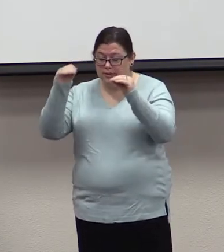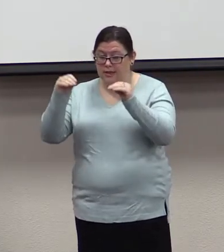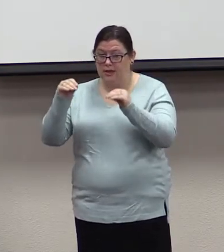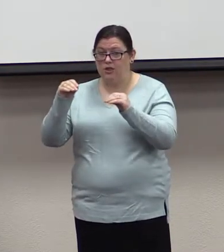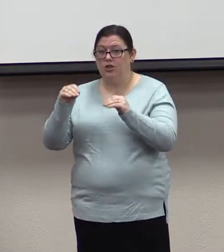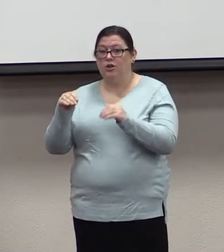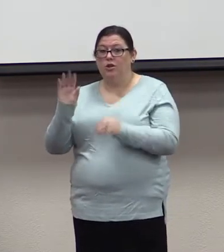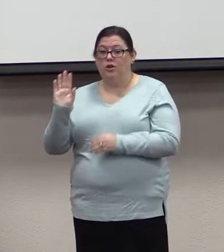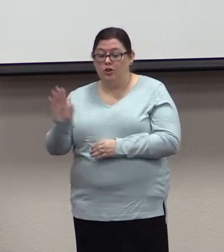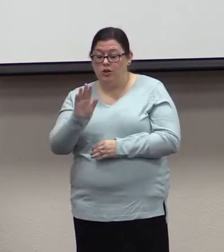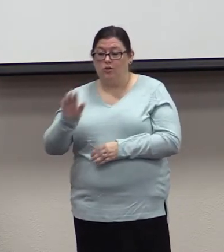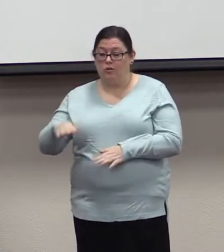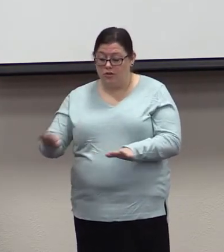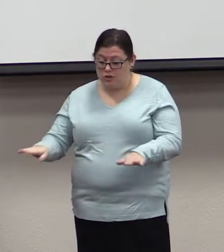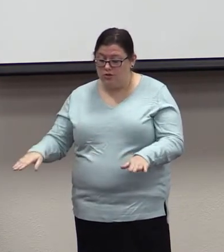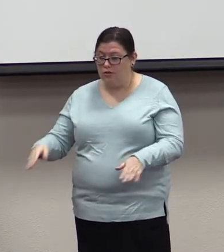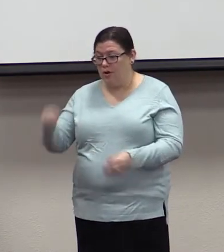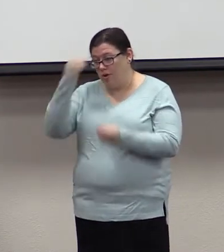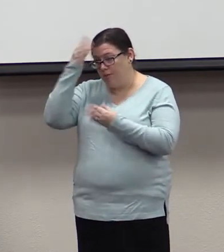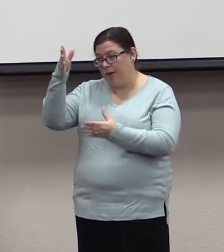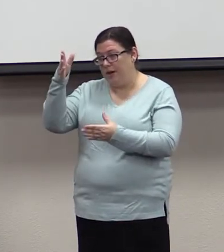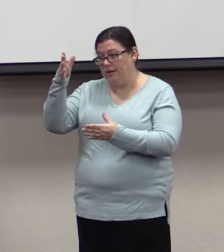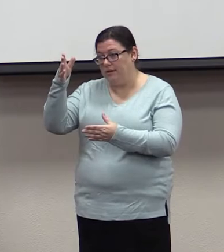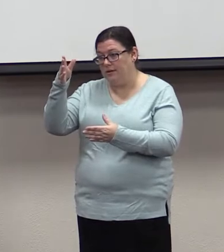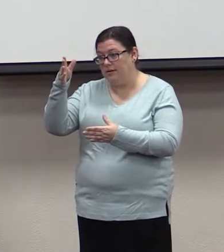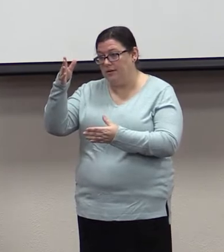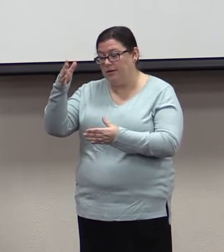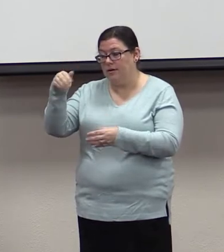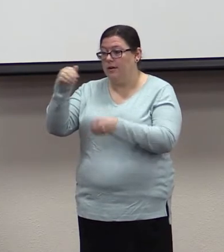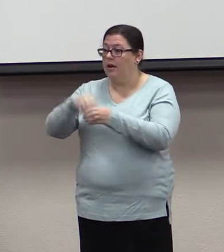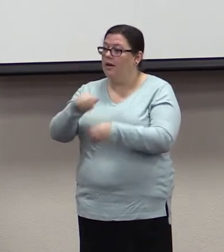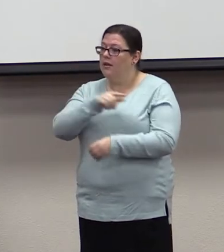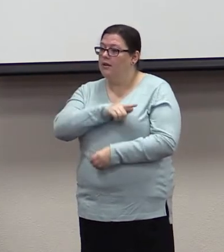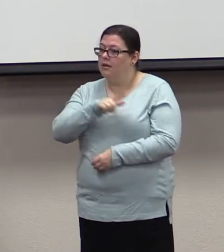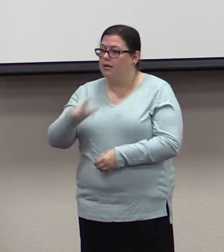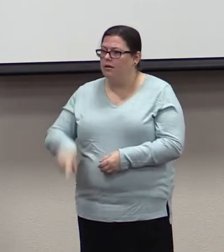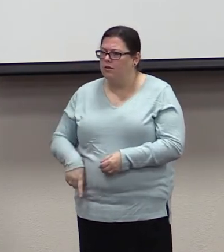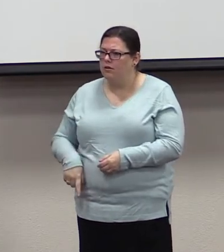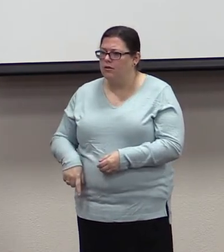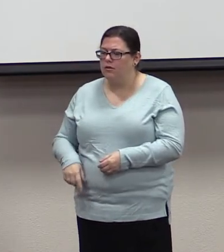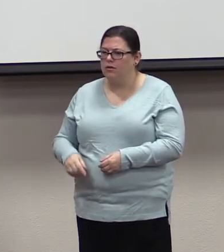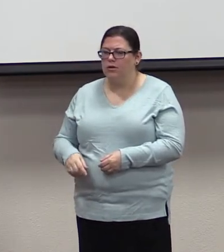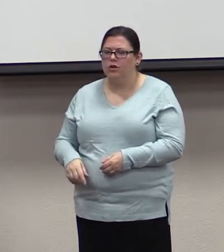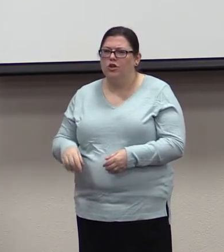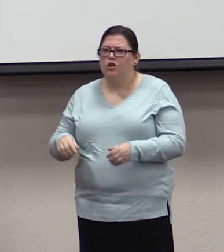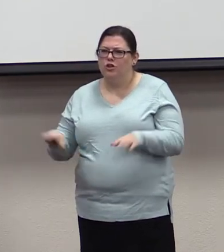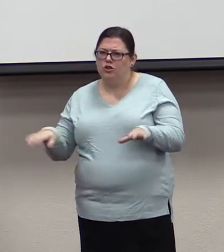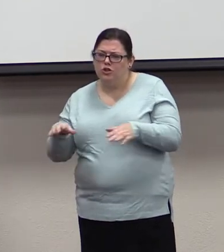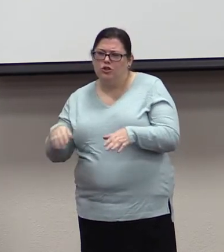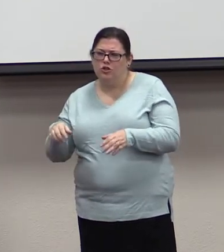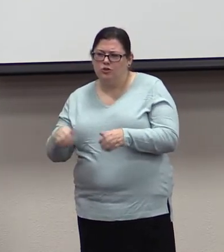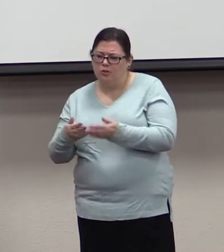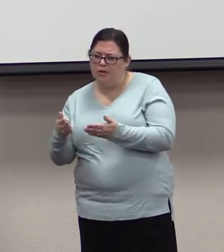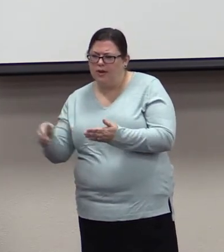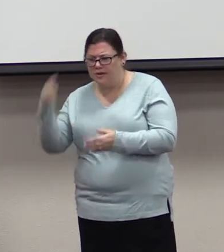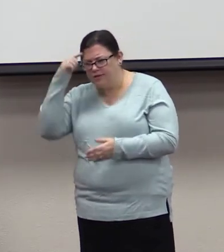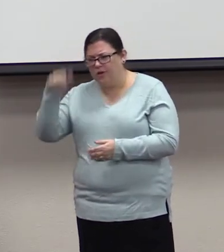subject to others. Teach them that the reason you tell them to do certain things is for their well-being.